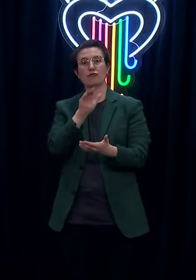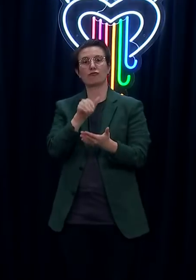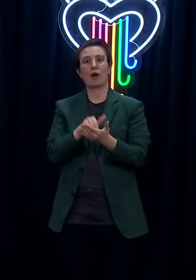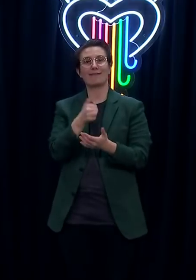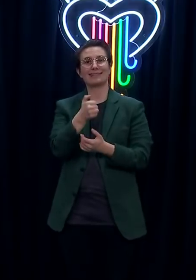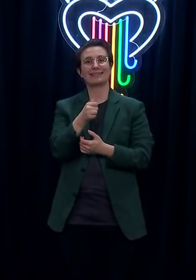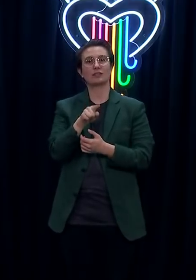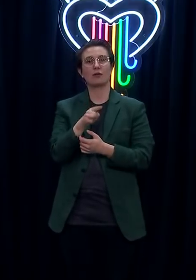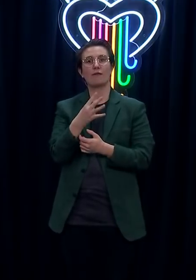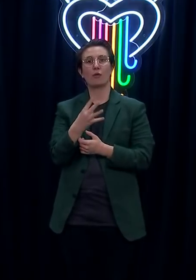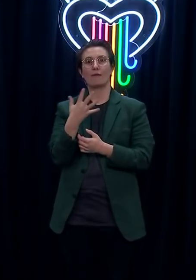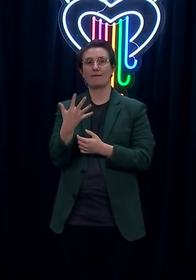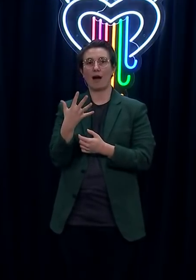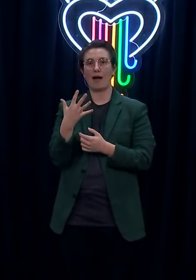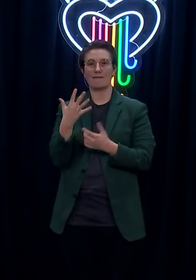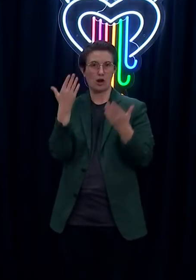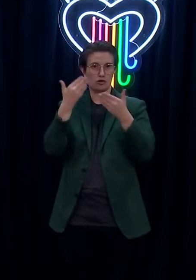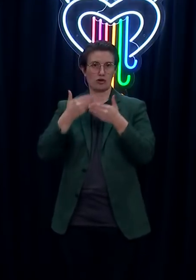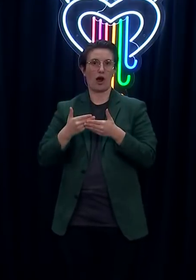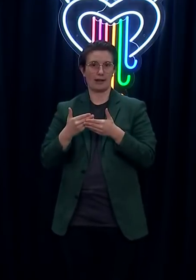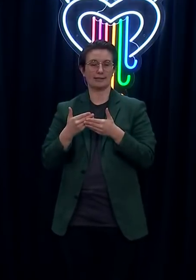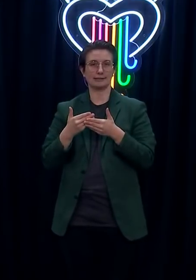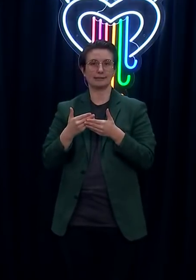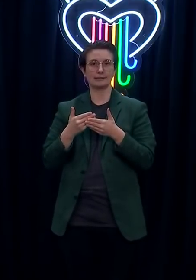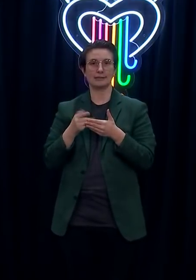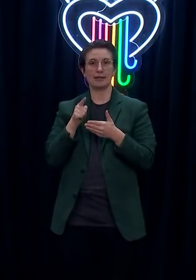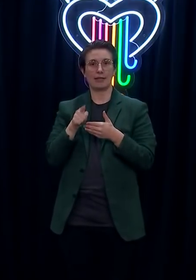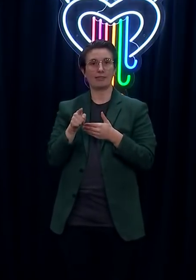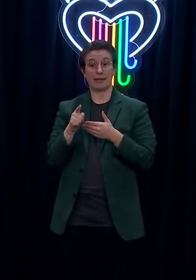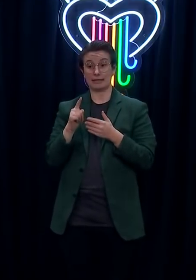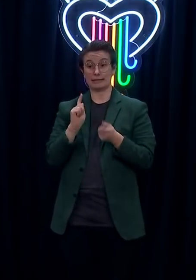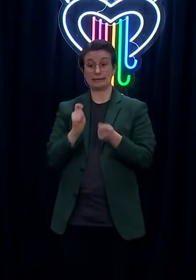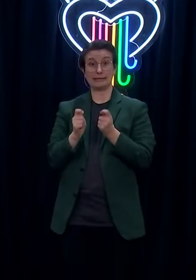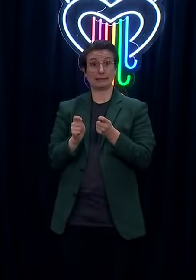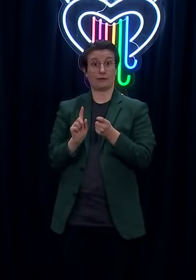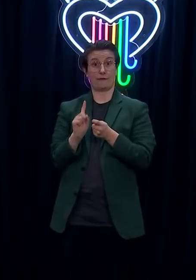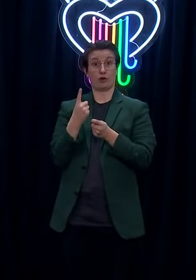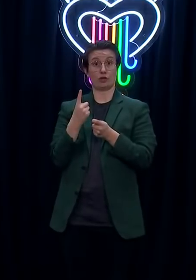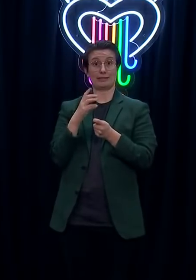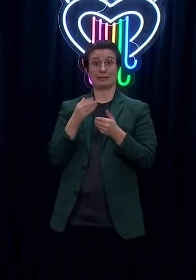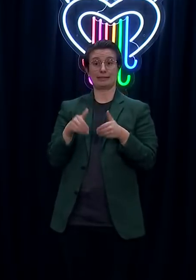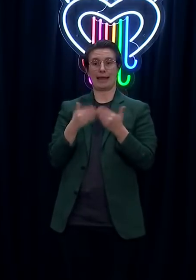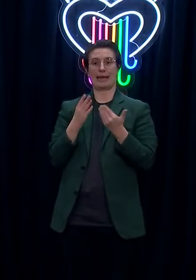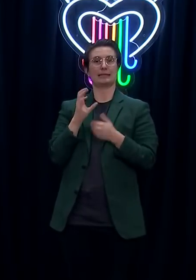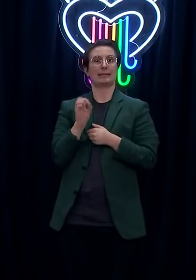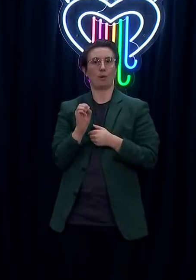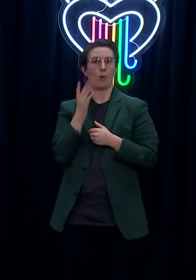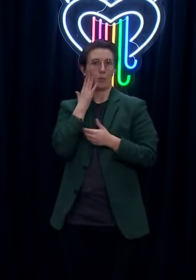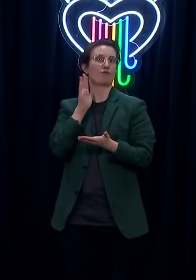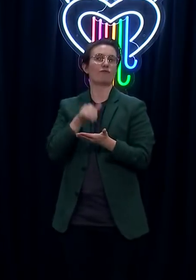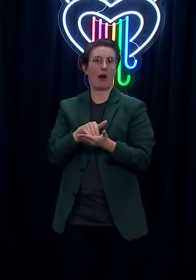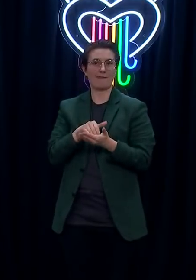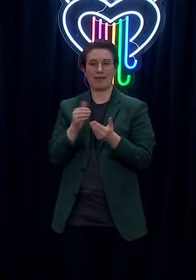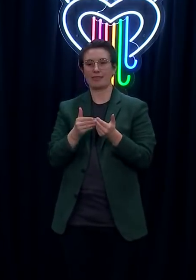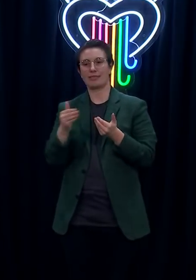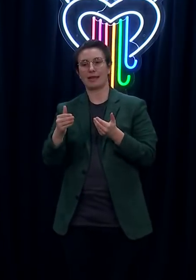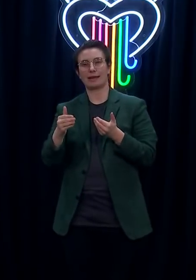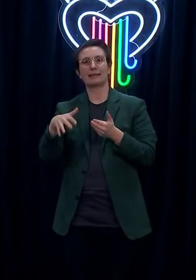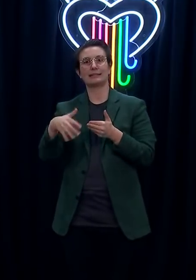arrival, which is standard. They're tested on day 0, day 5 and day 12. Had very limited contact with others.